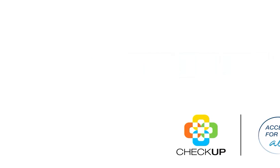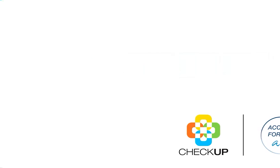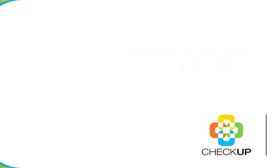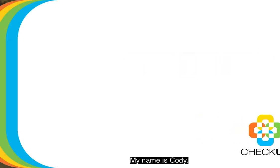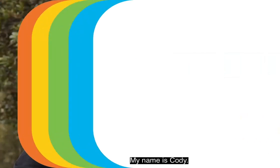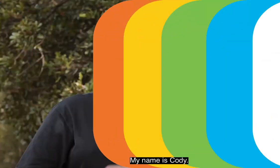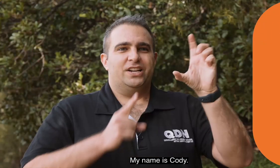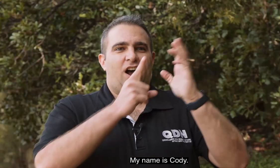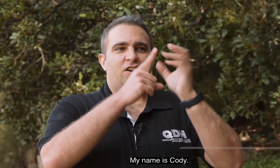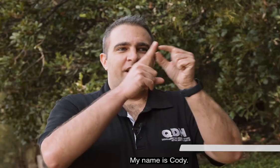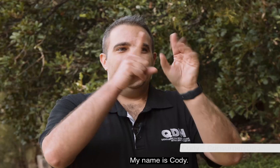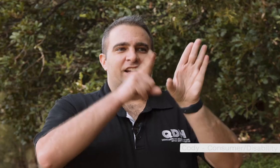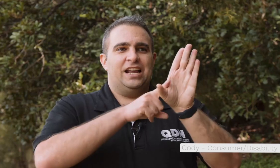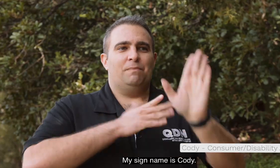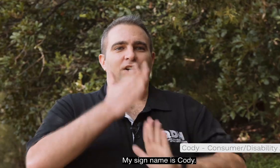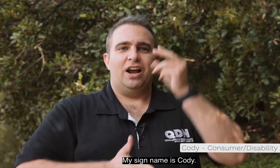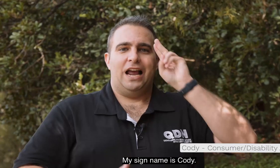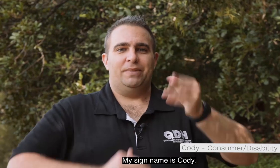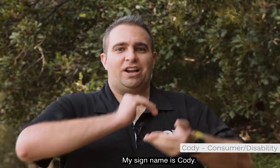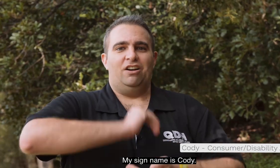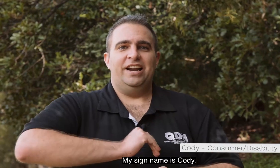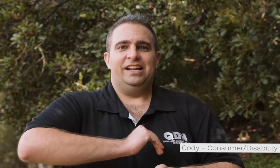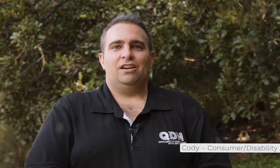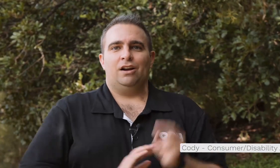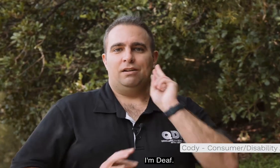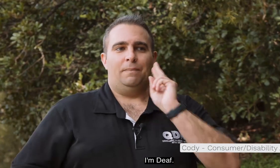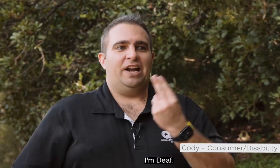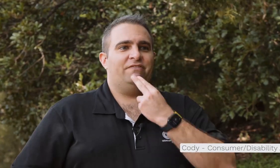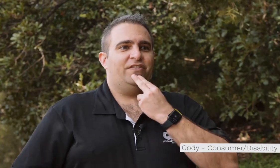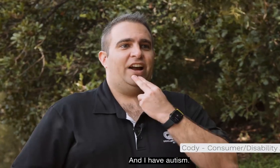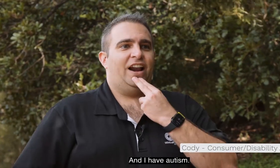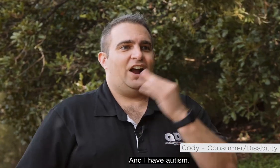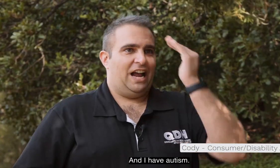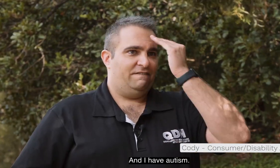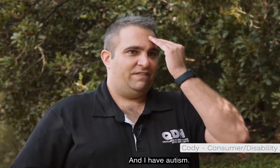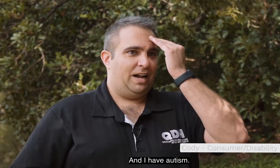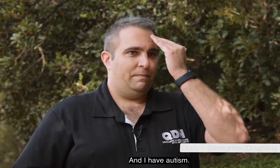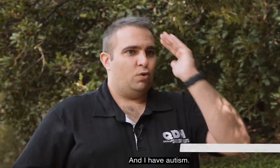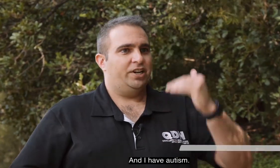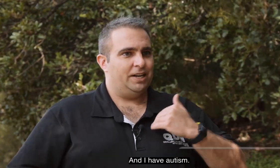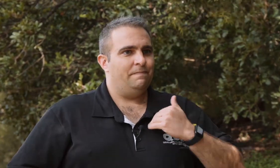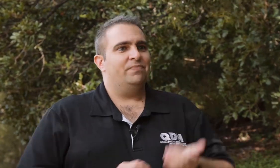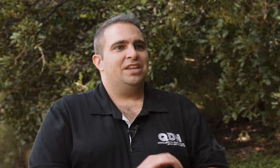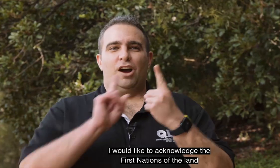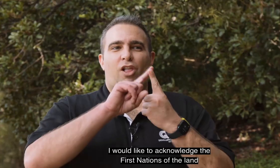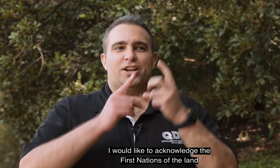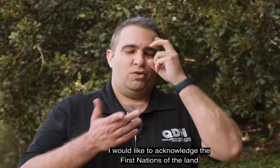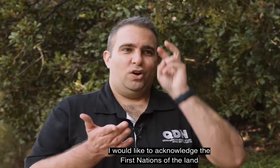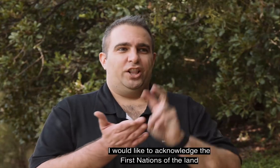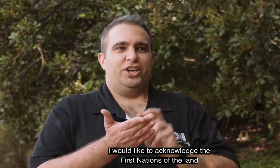My name is Cody. My sign name is Cody. I'm deaf and I have autism. I'd like to acknowledge